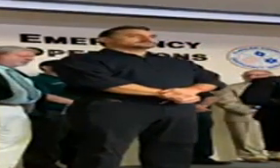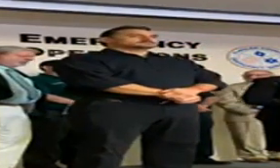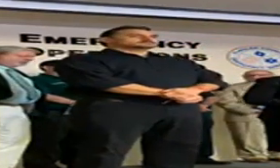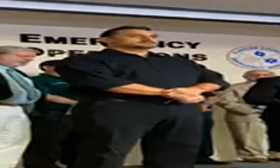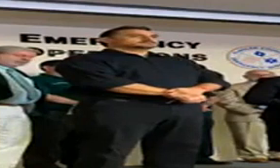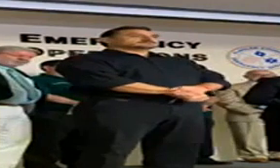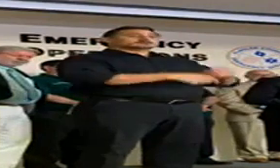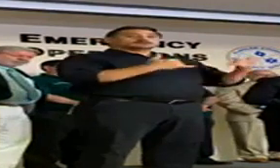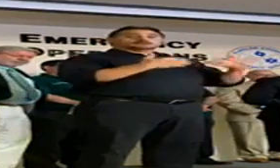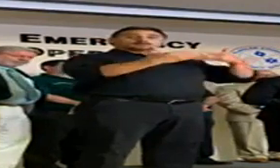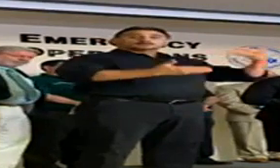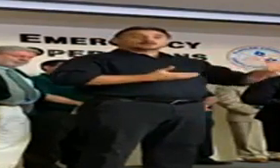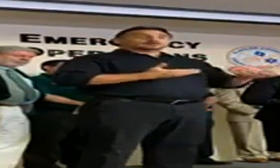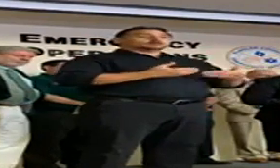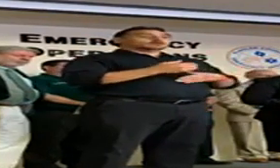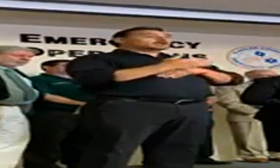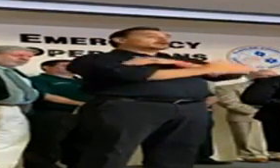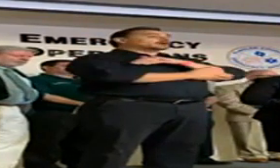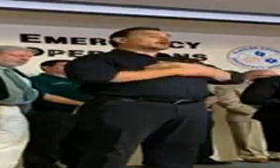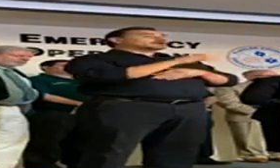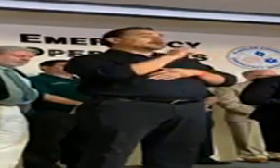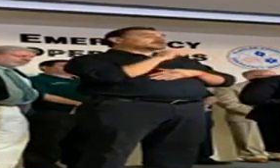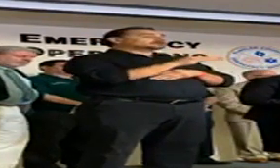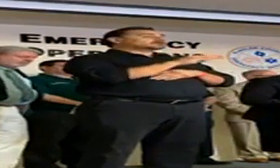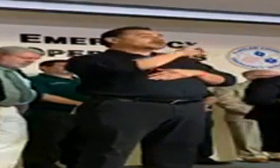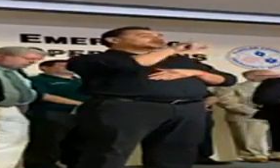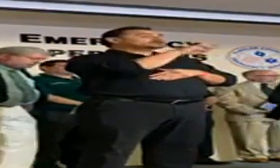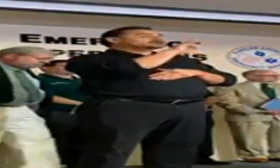I would now like to introduce our County Administrator, Jerry Cameron.